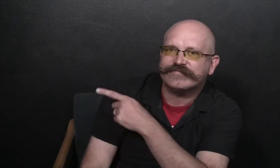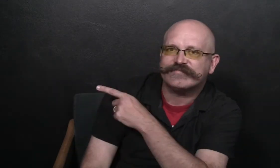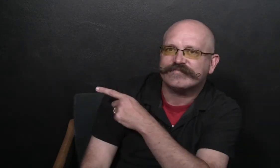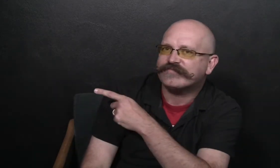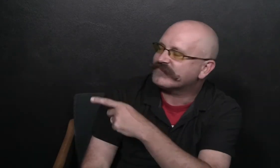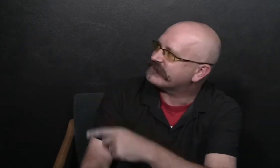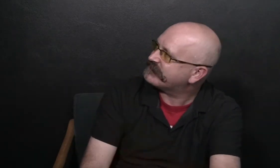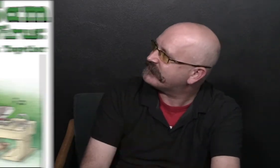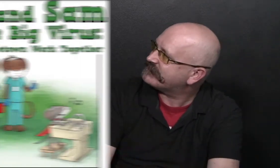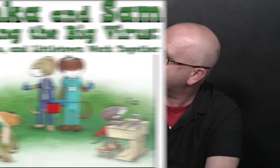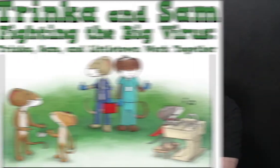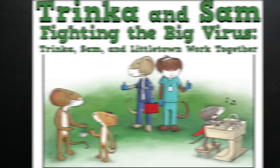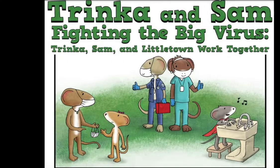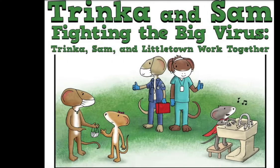Let's take a look.